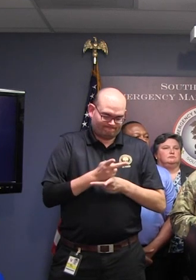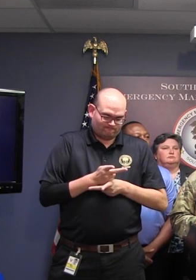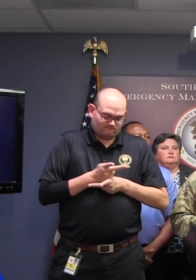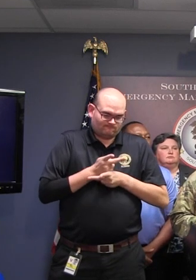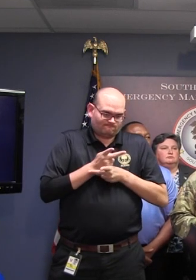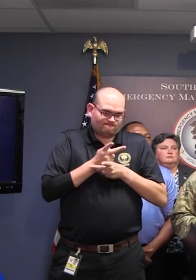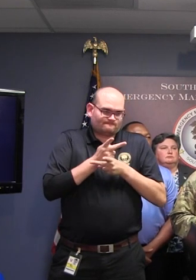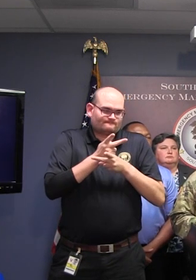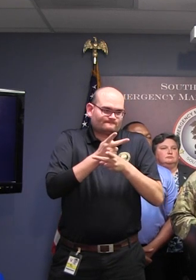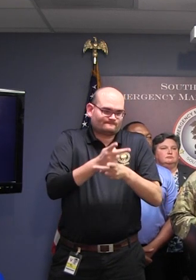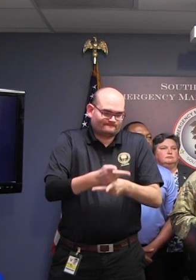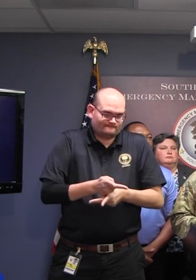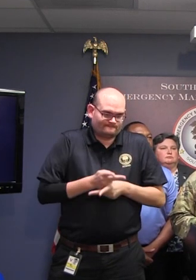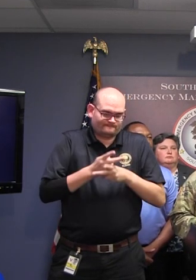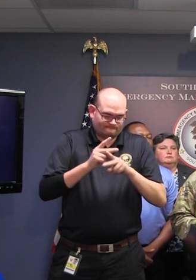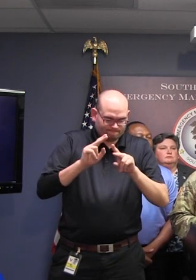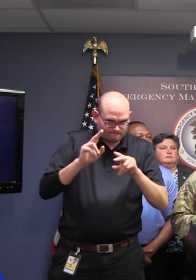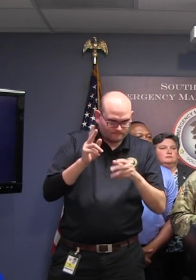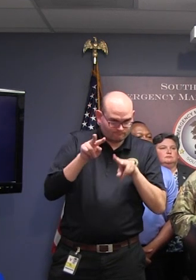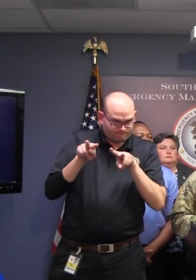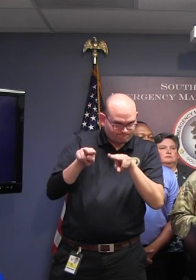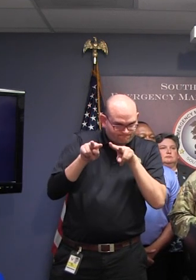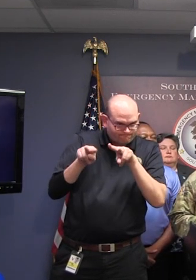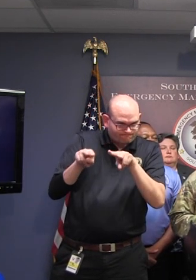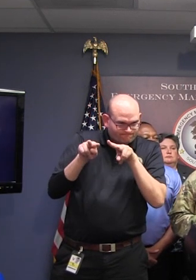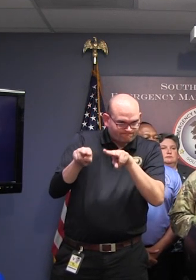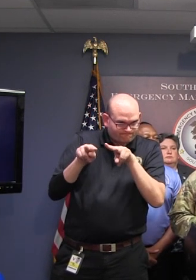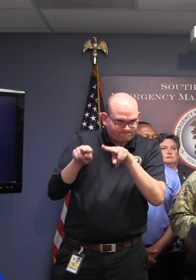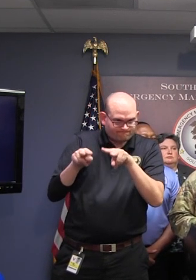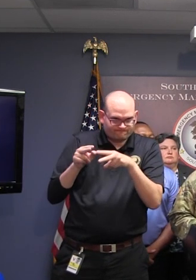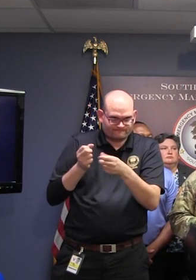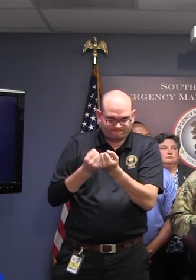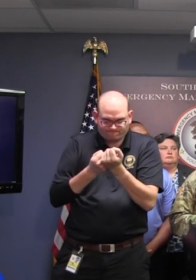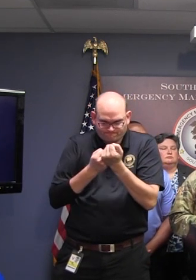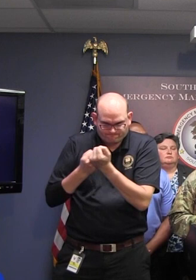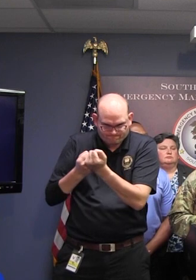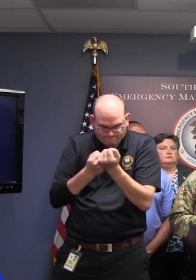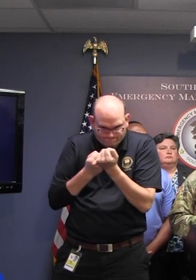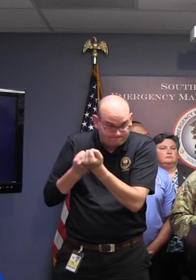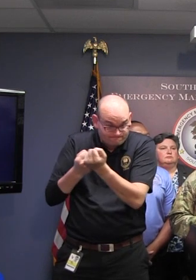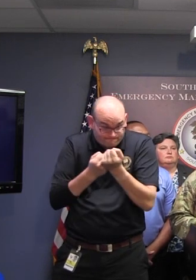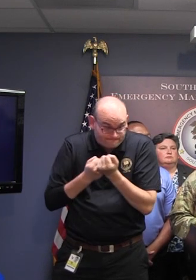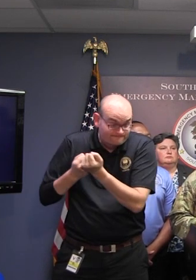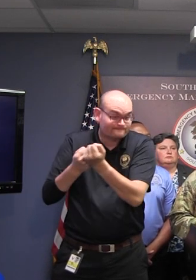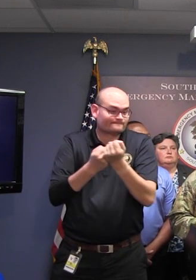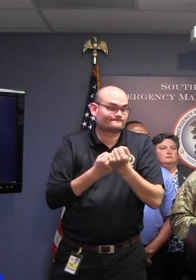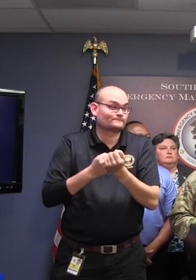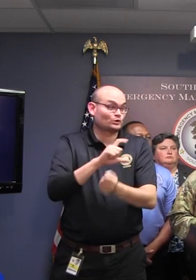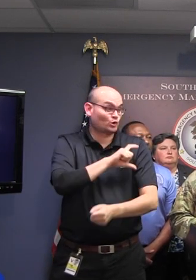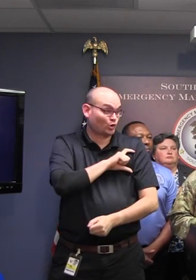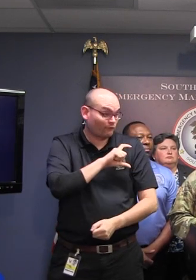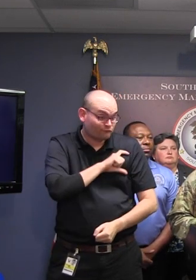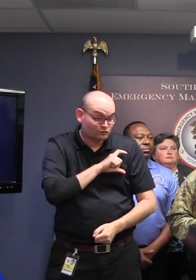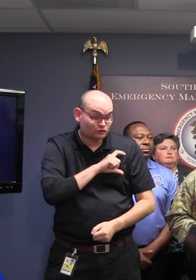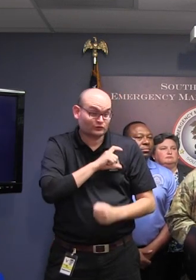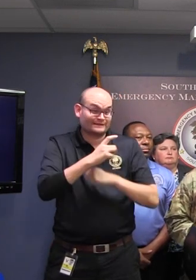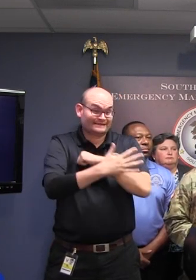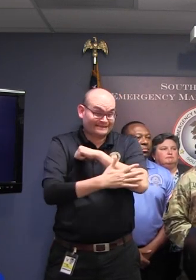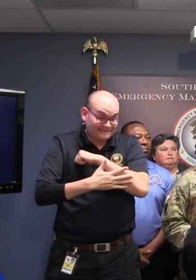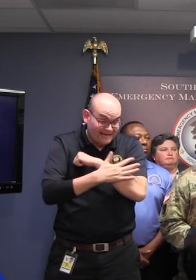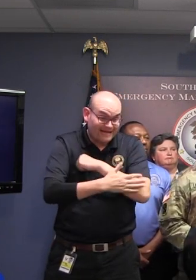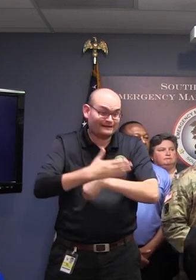to make sure that we properly support our local law enforcement and county restoration efforts.